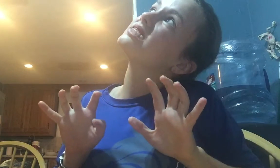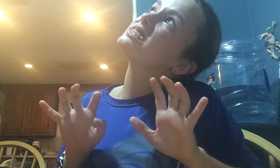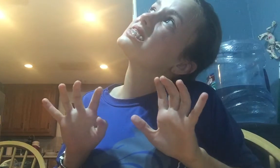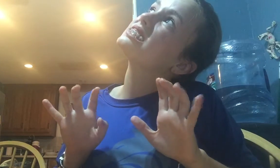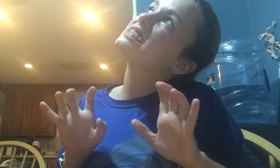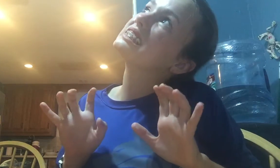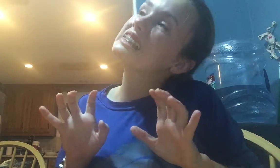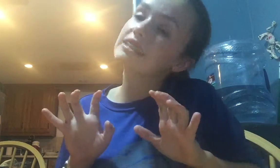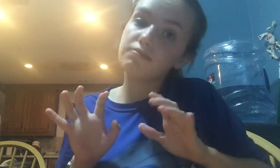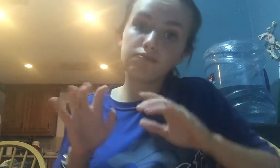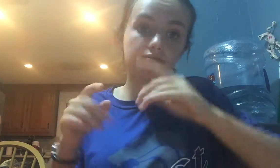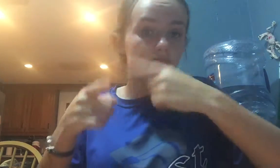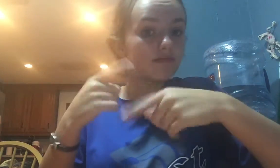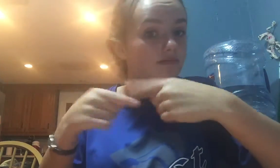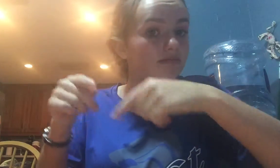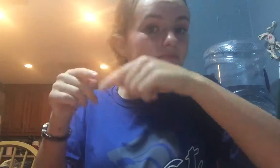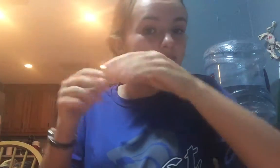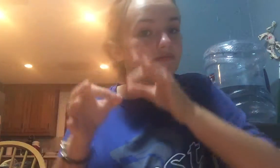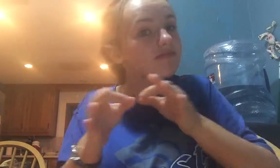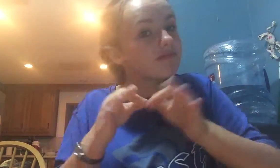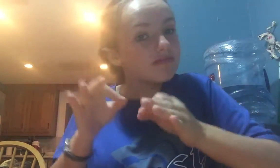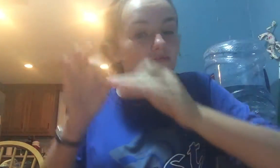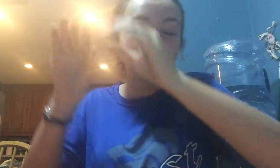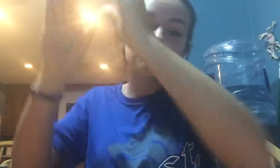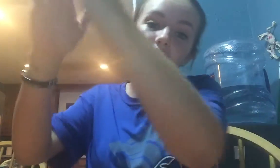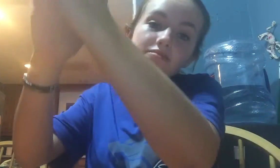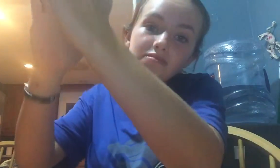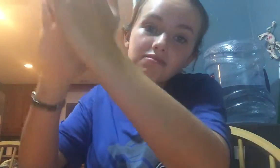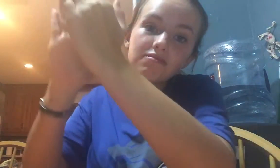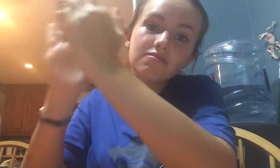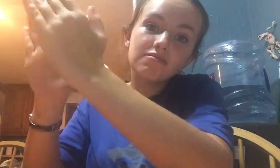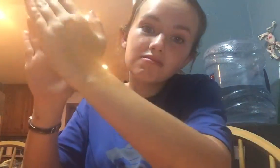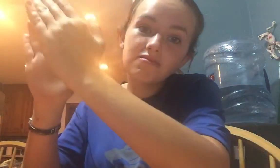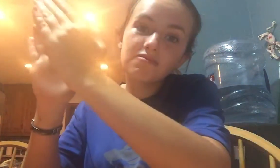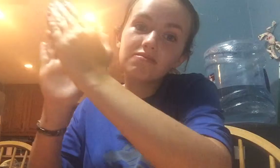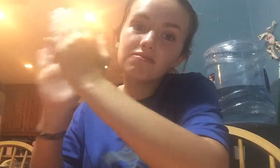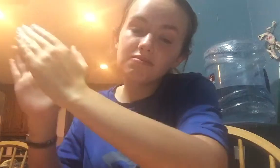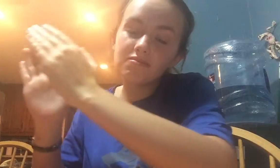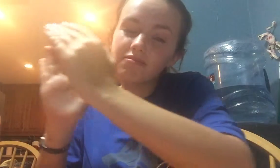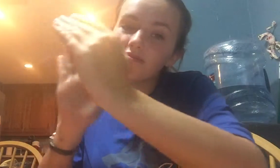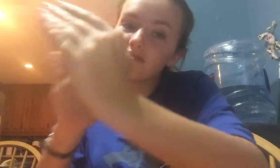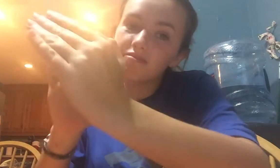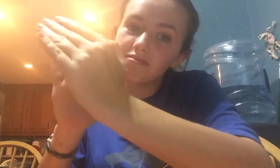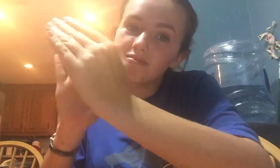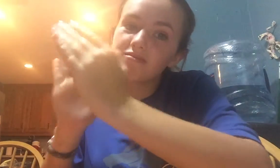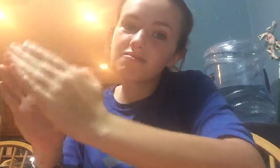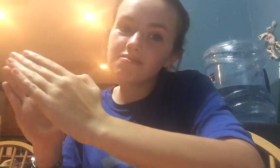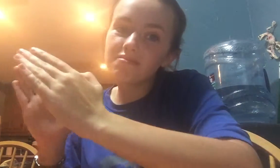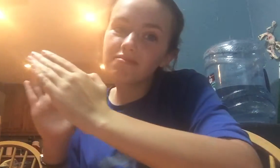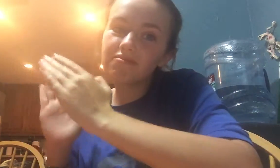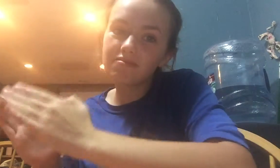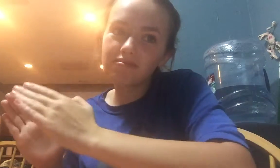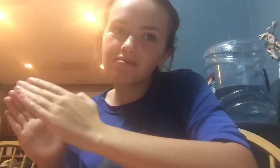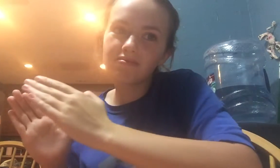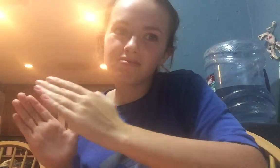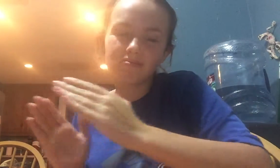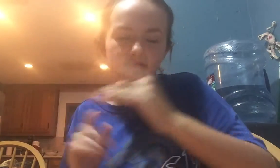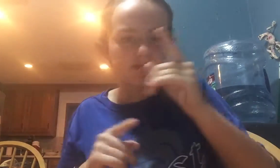She would sign and go through word by word by word, section by section. She would explain,